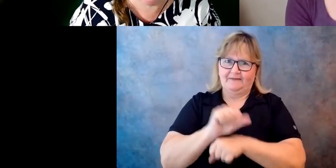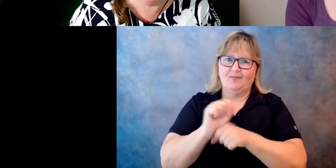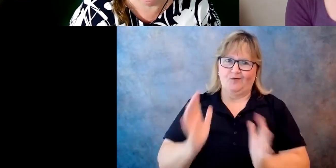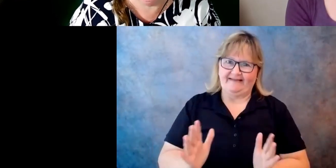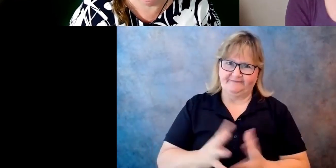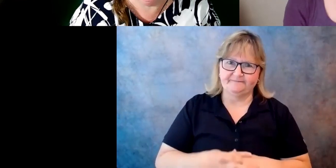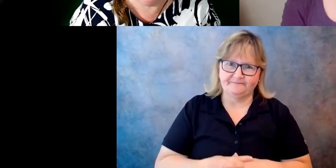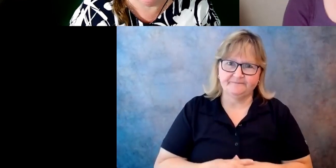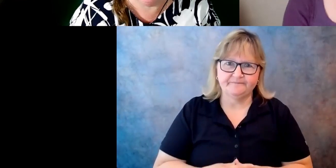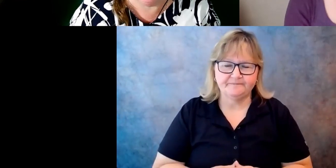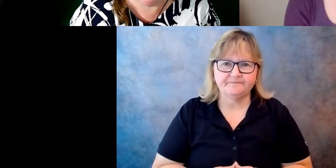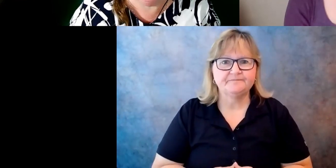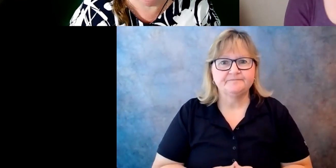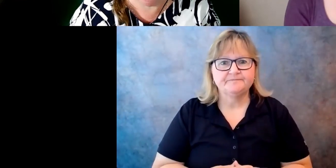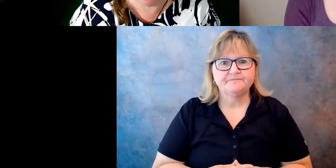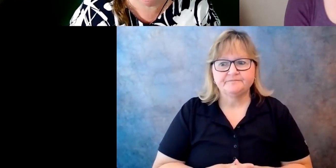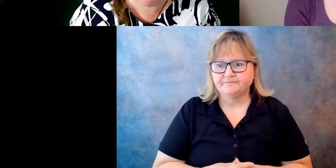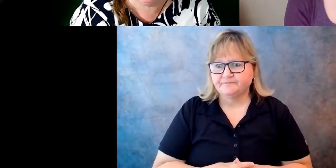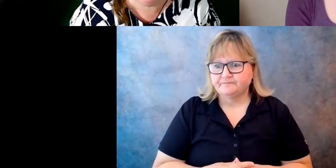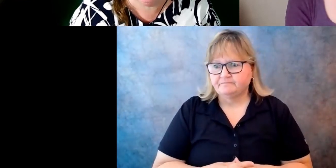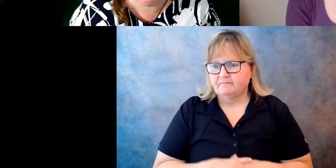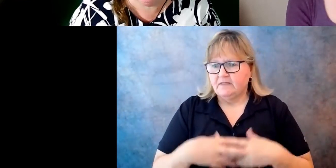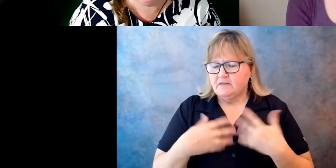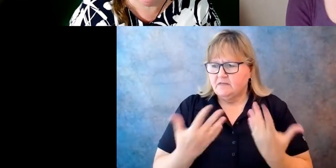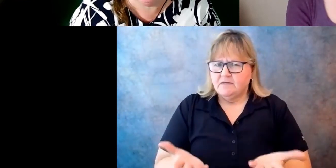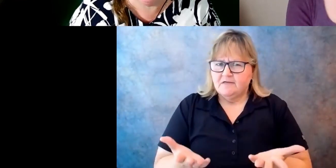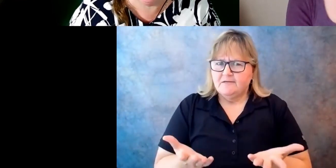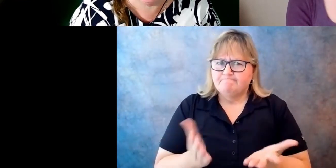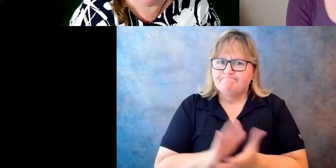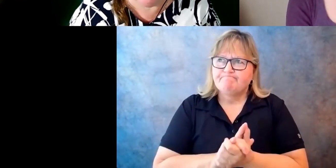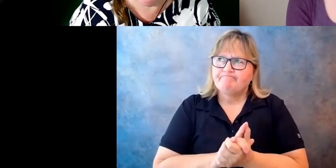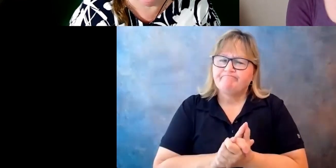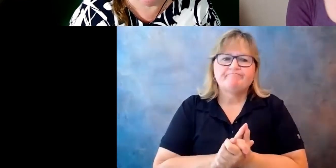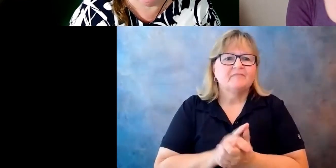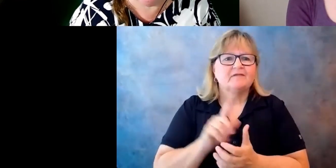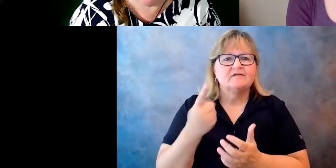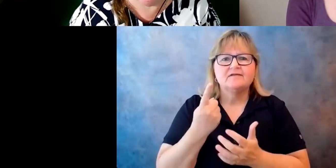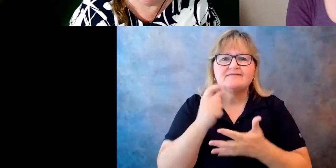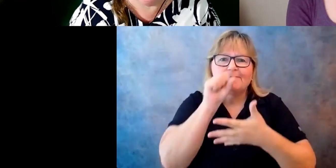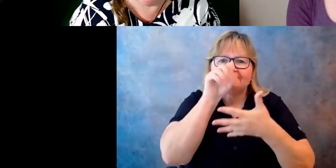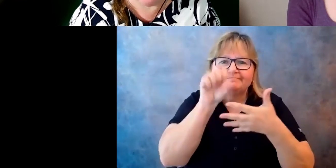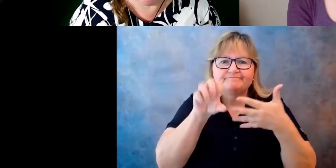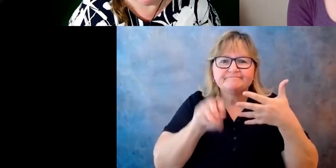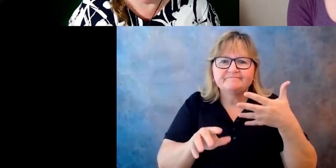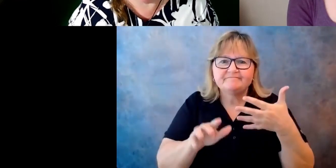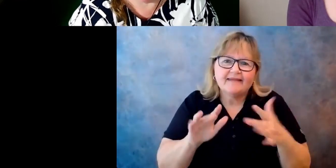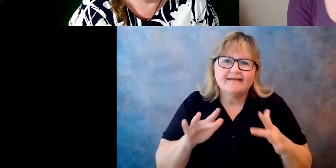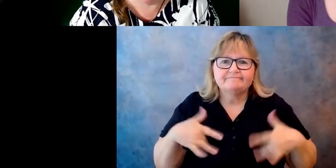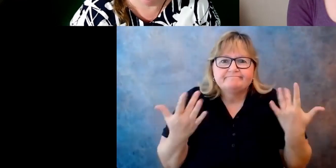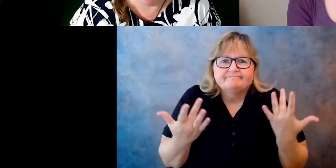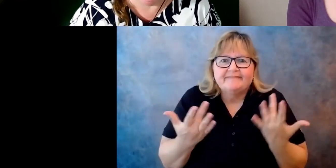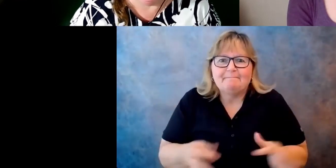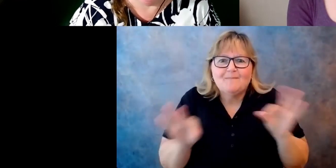So just some highlights about a little bit about our